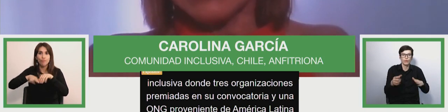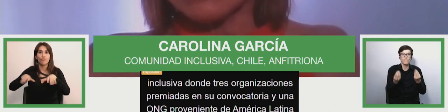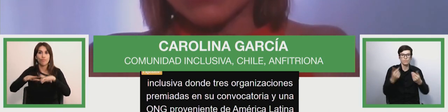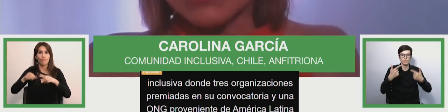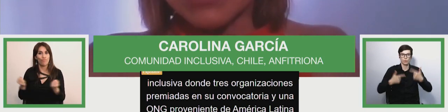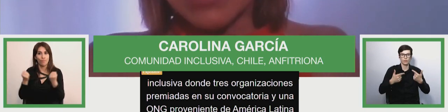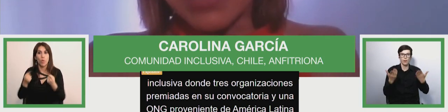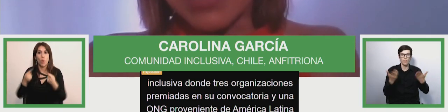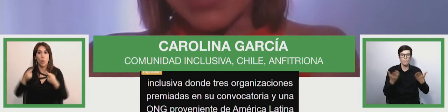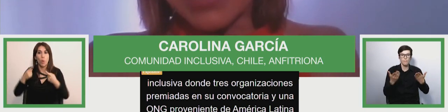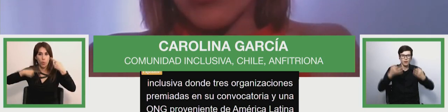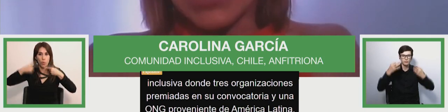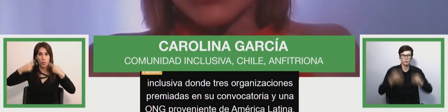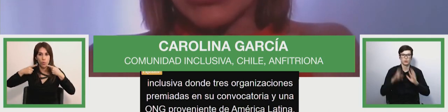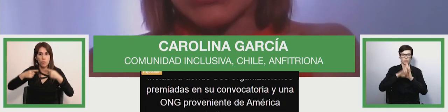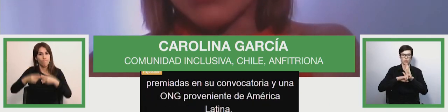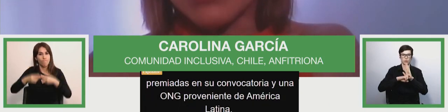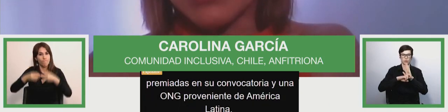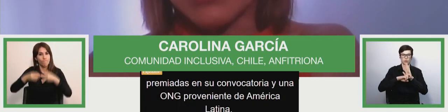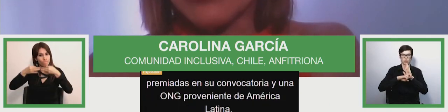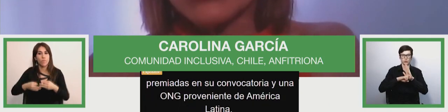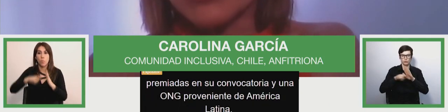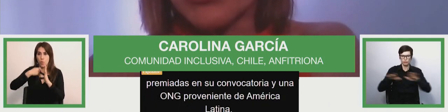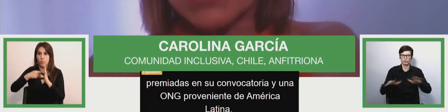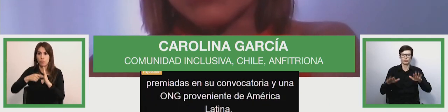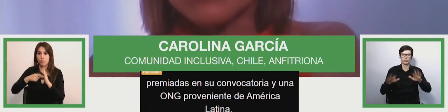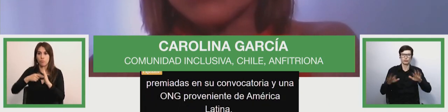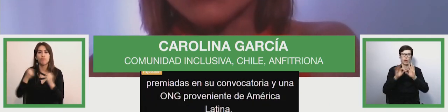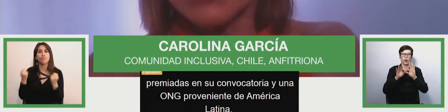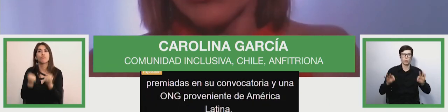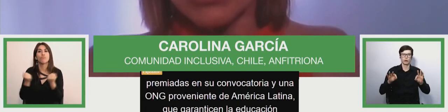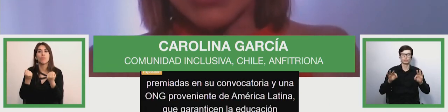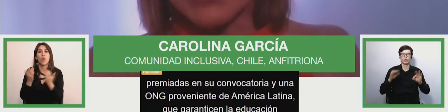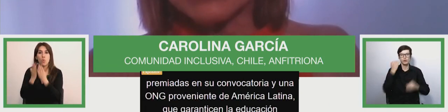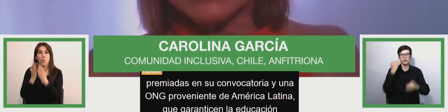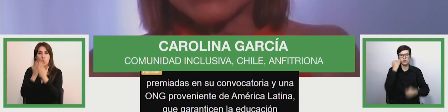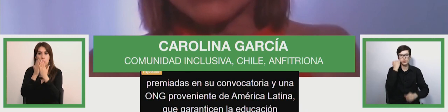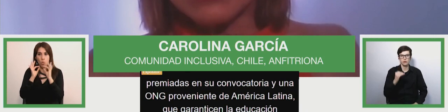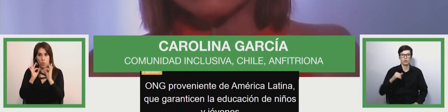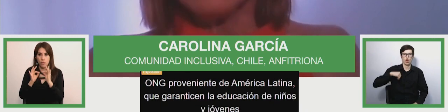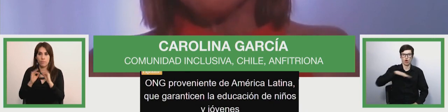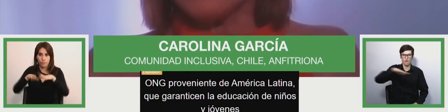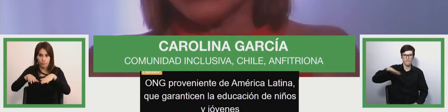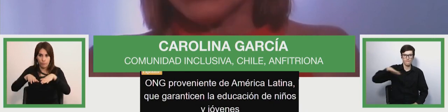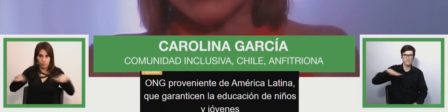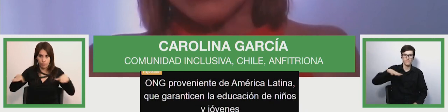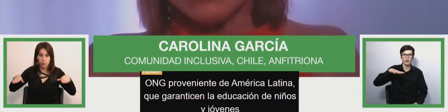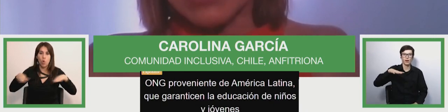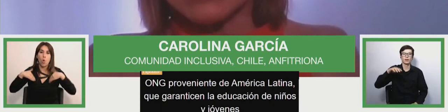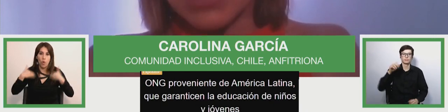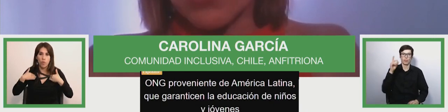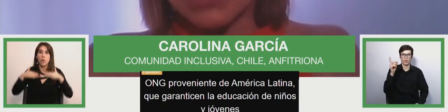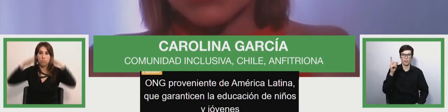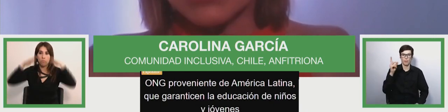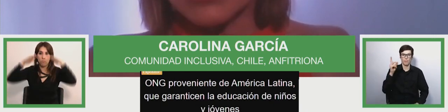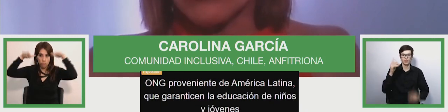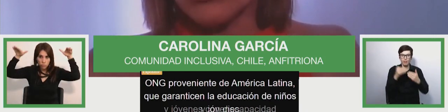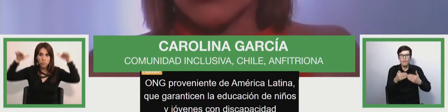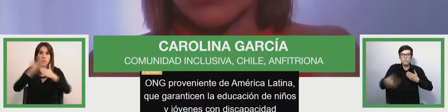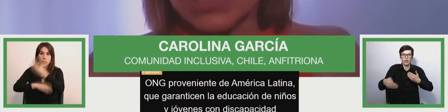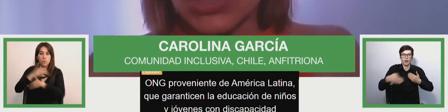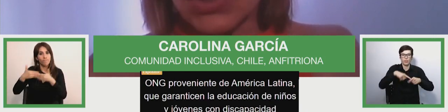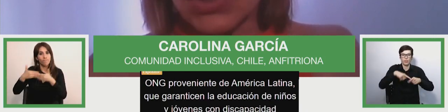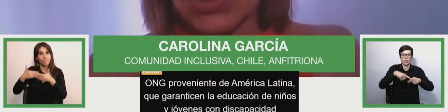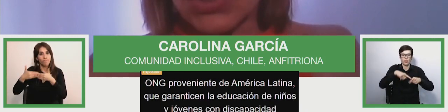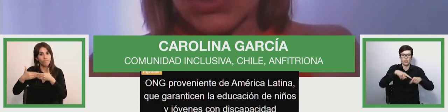which guarantee capacities for children with discapacity